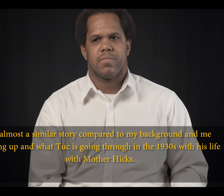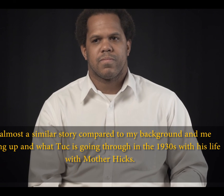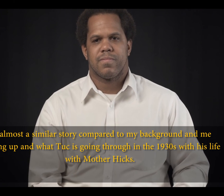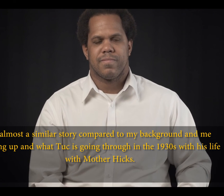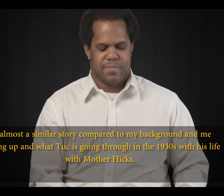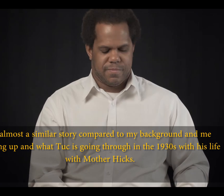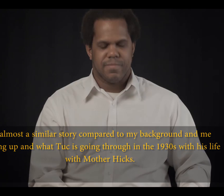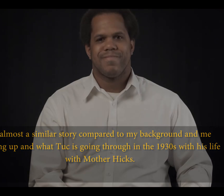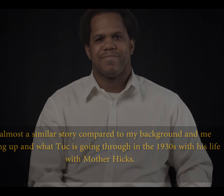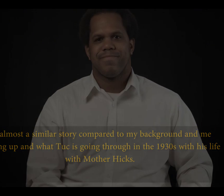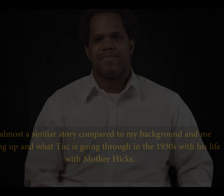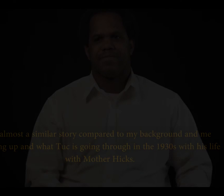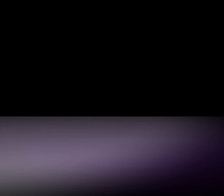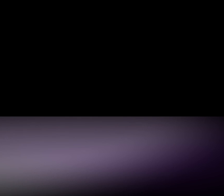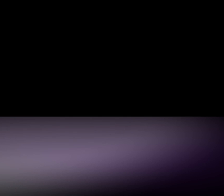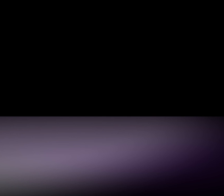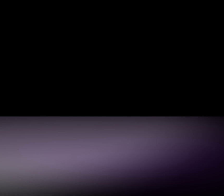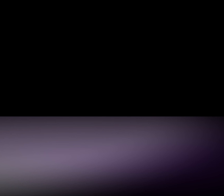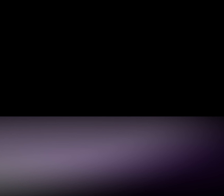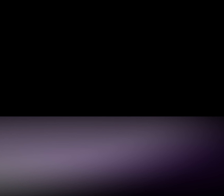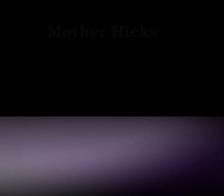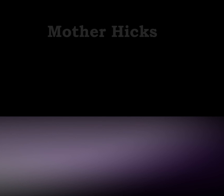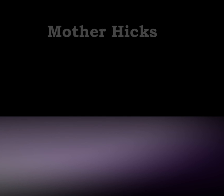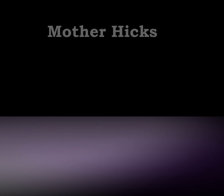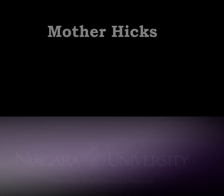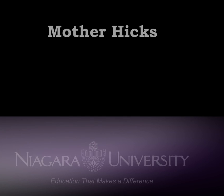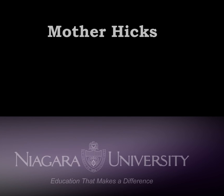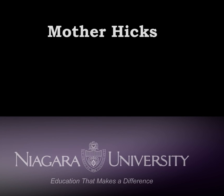and Mother Hicks. . . . . . . . . .